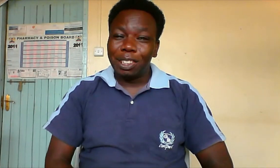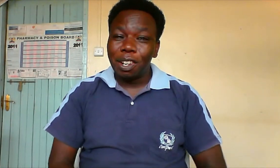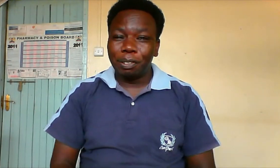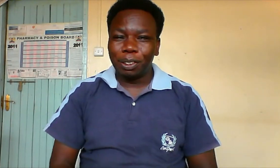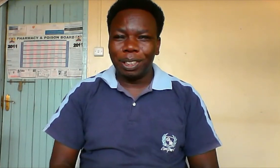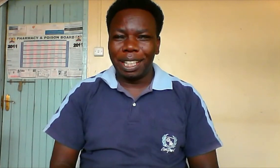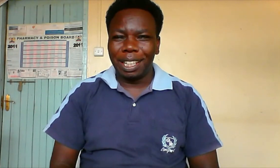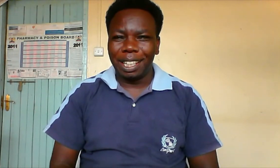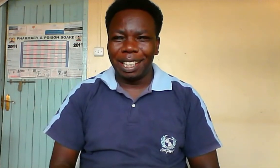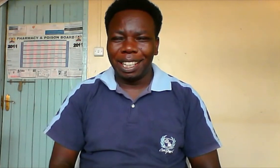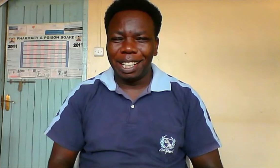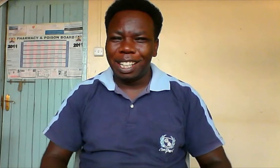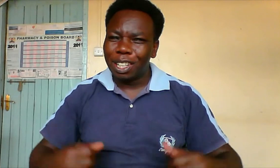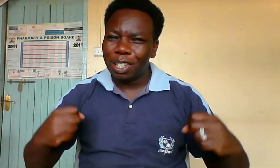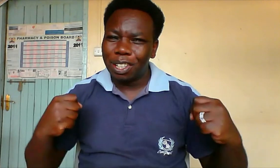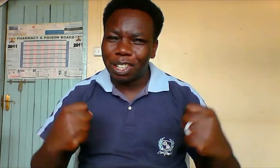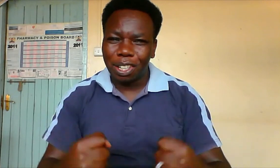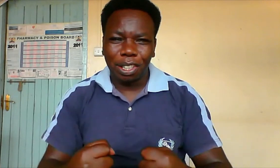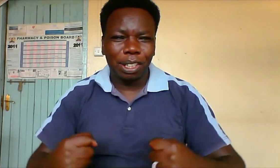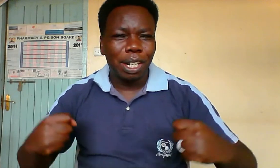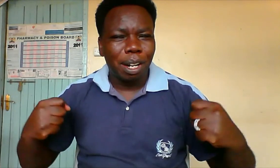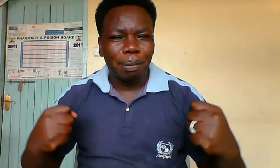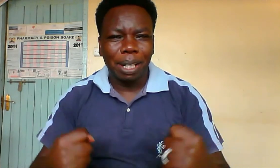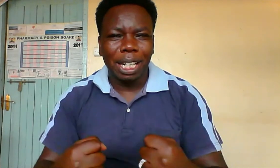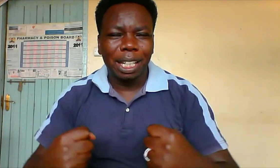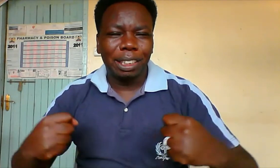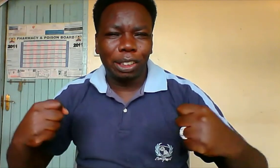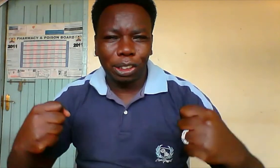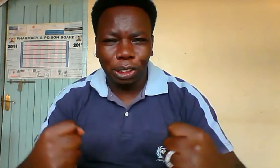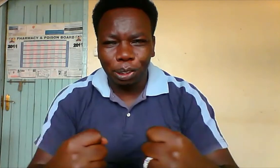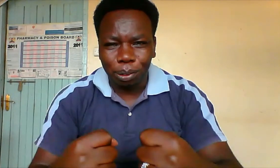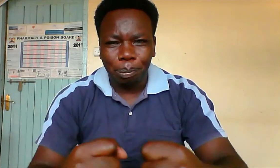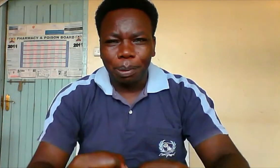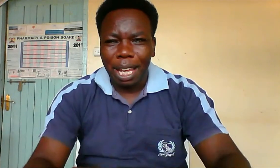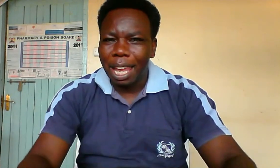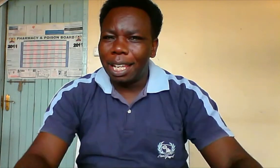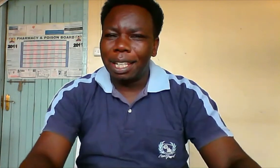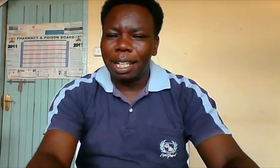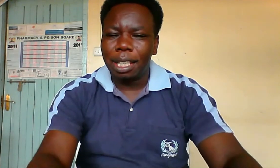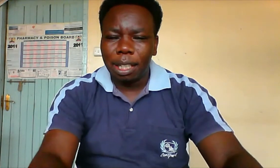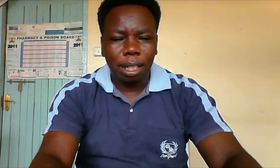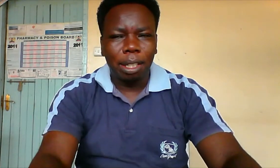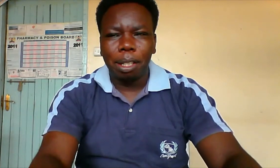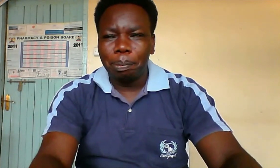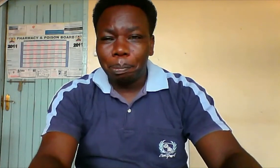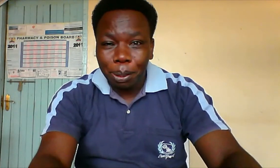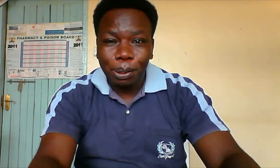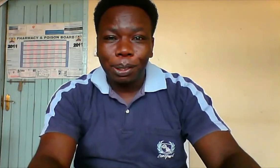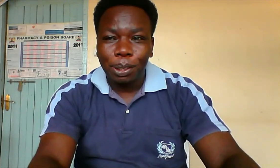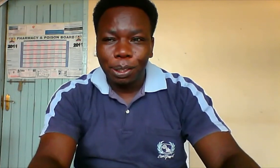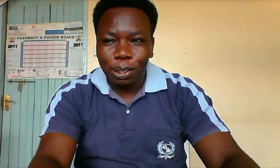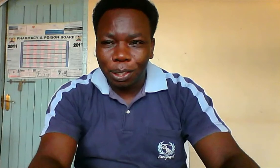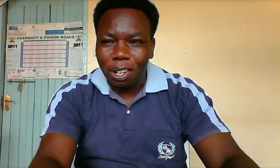all for today. God bless you and keep you strong